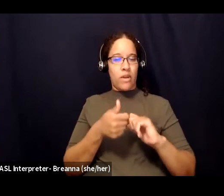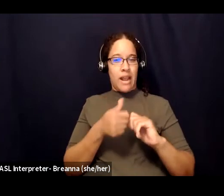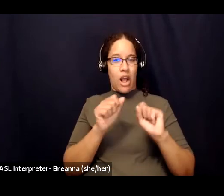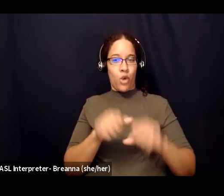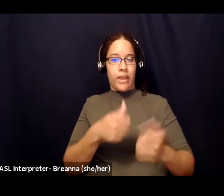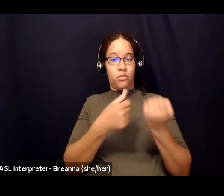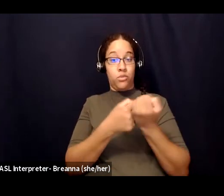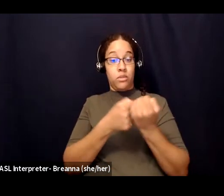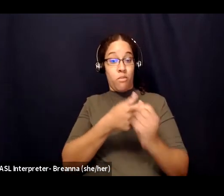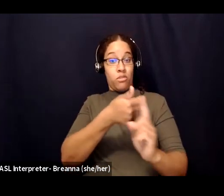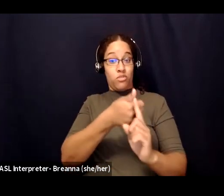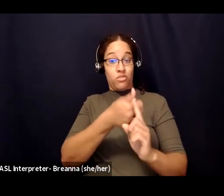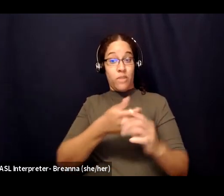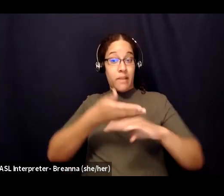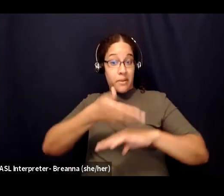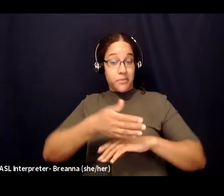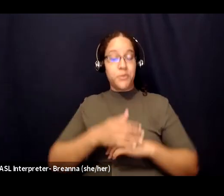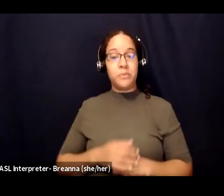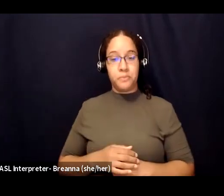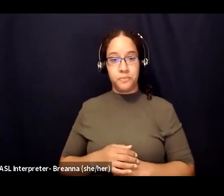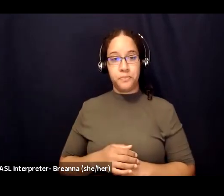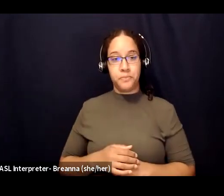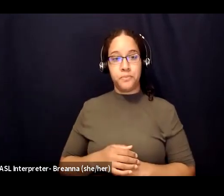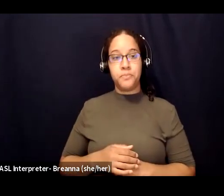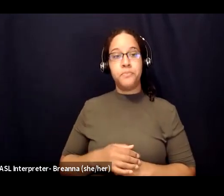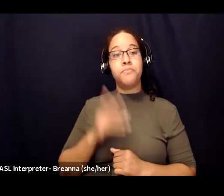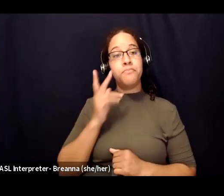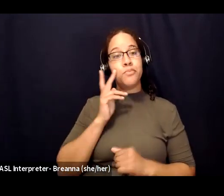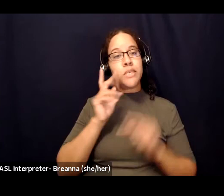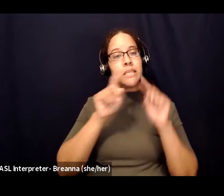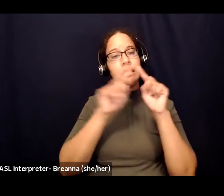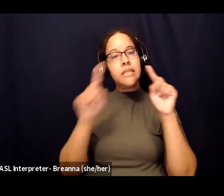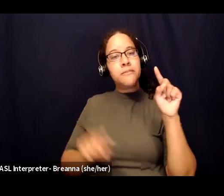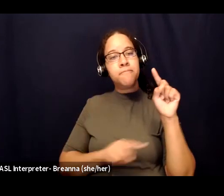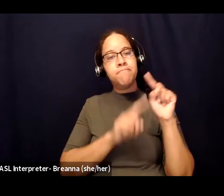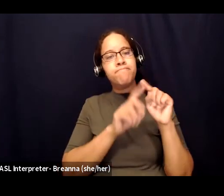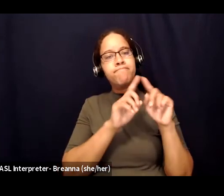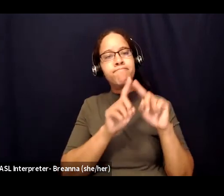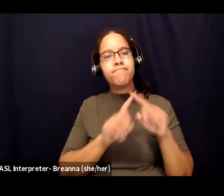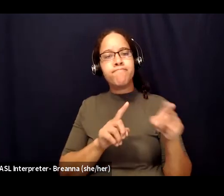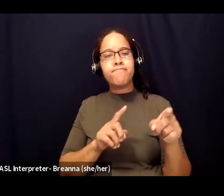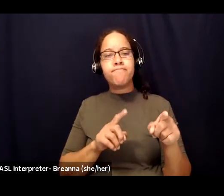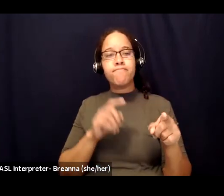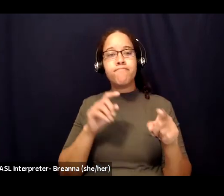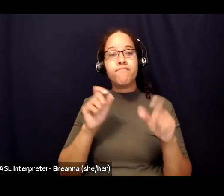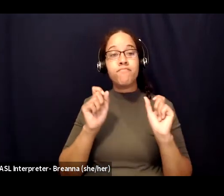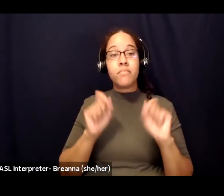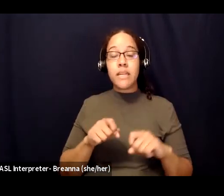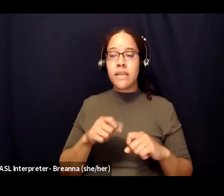the screen about things that you can do in terms of um connecting with something healing maybe you rewrite